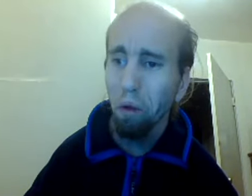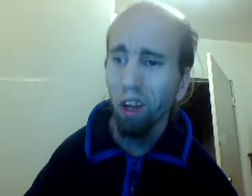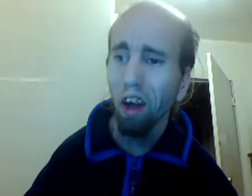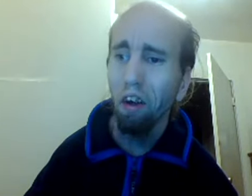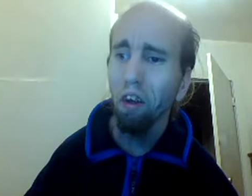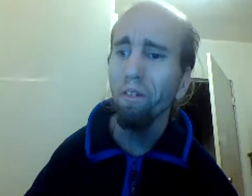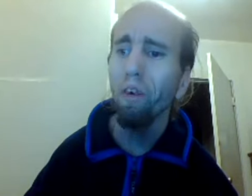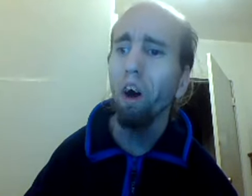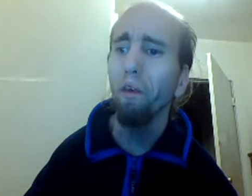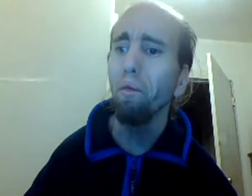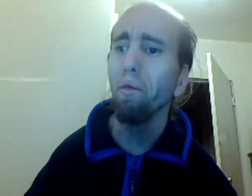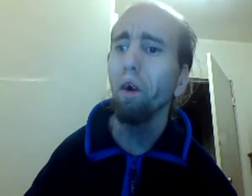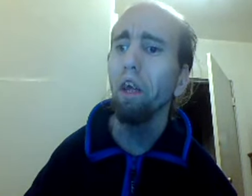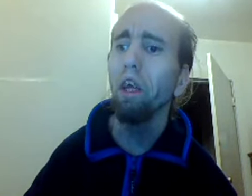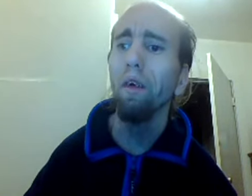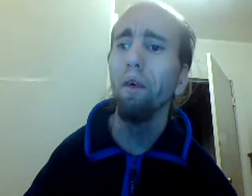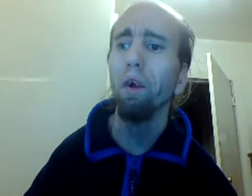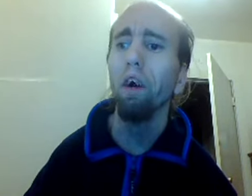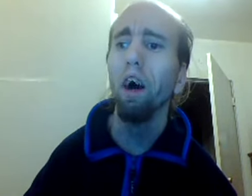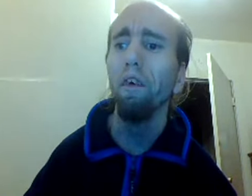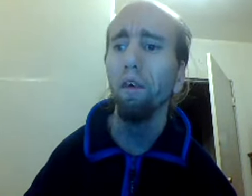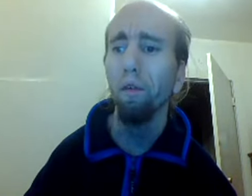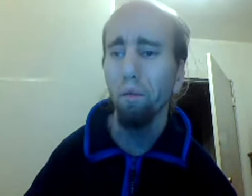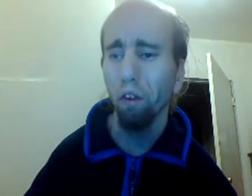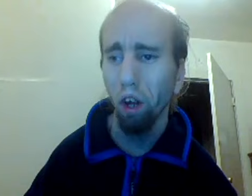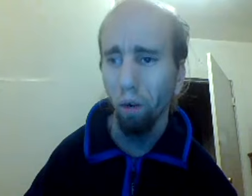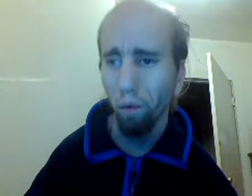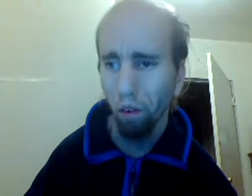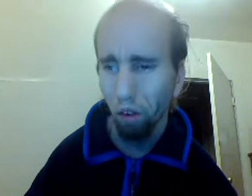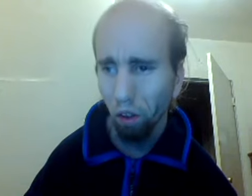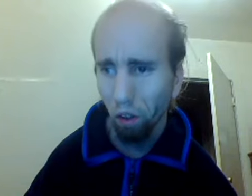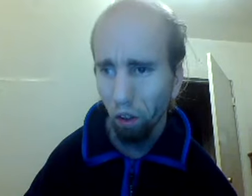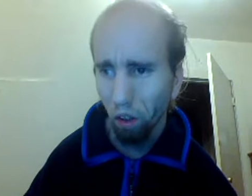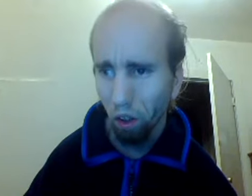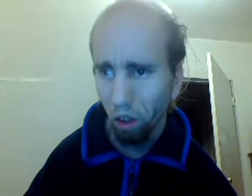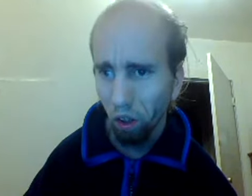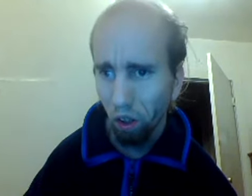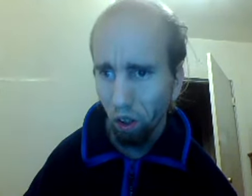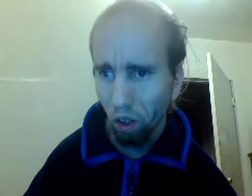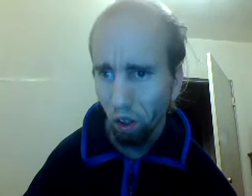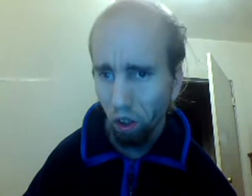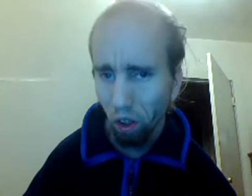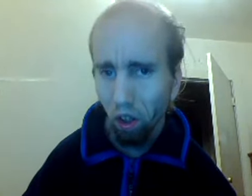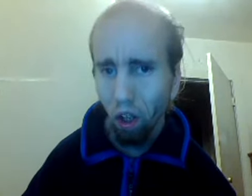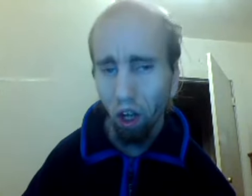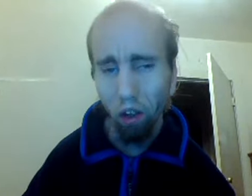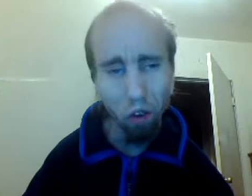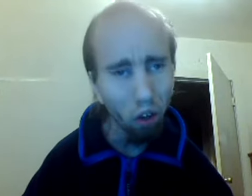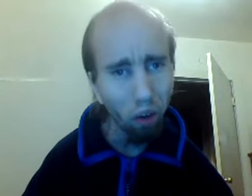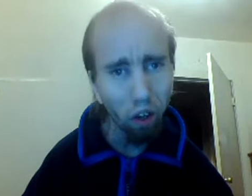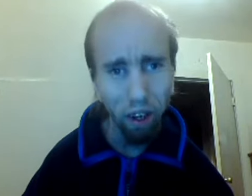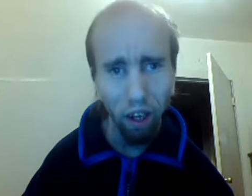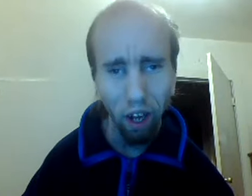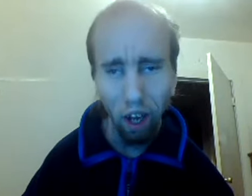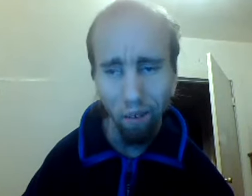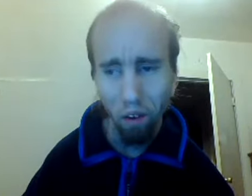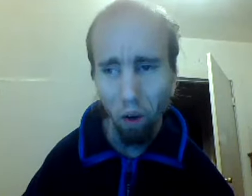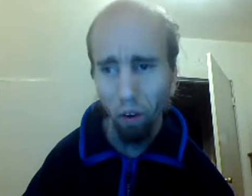already picked out his flaws before he can even realize them himself that is something that I've